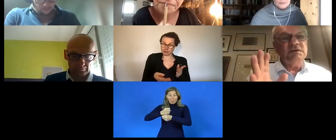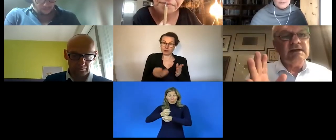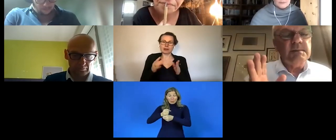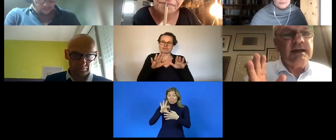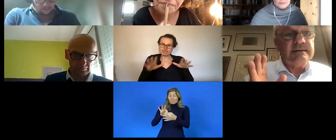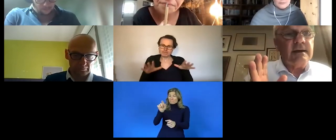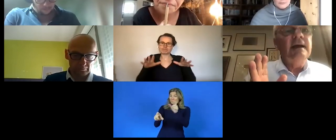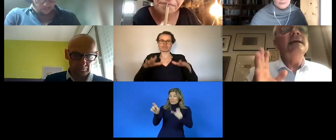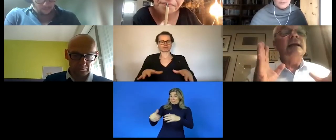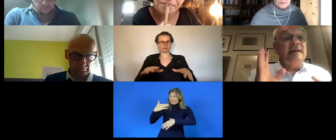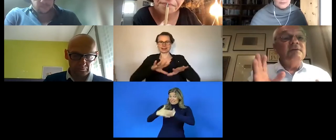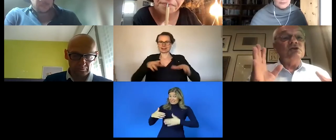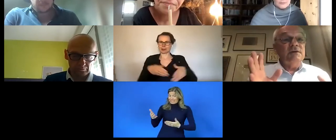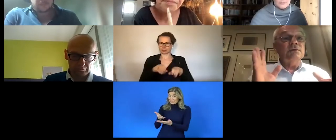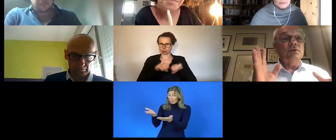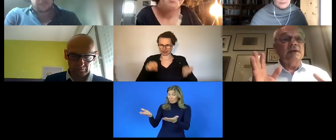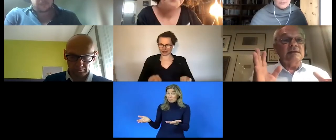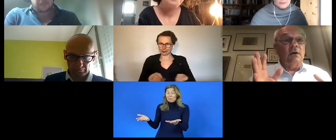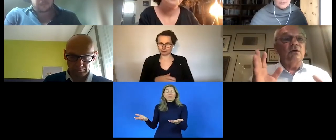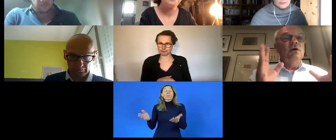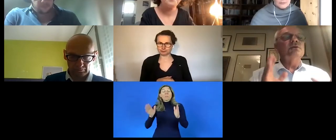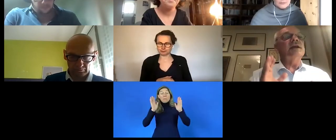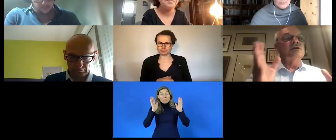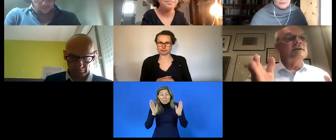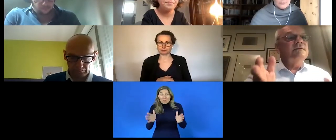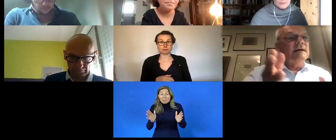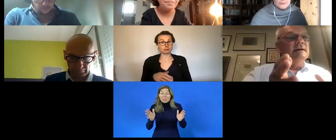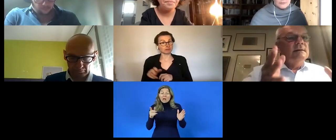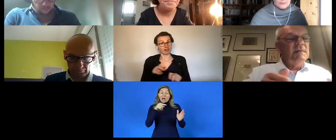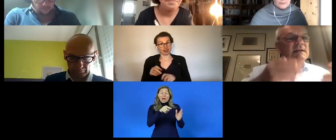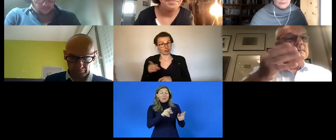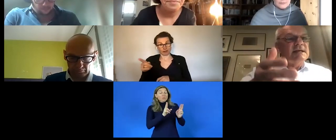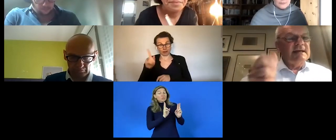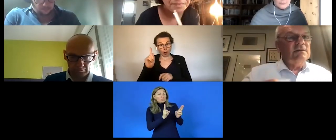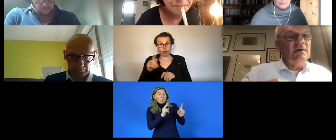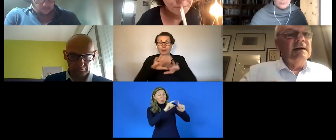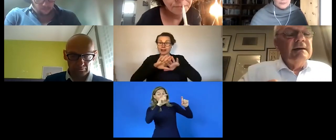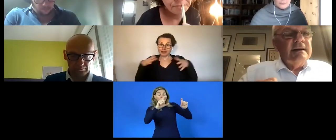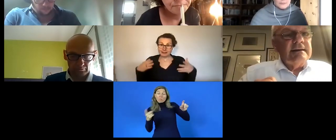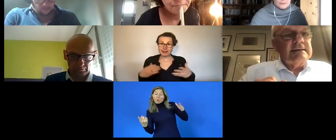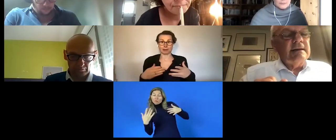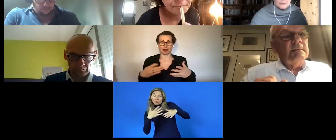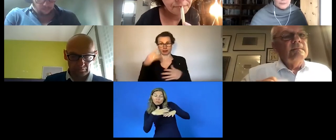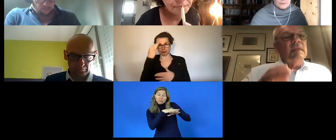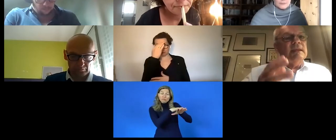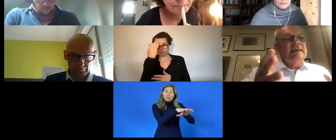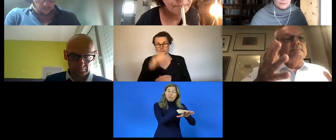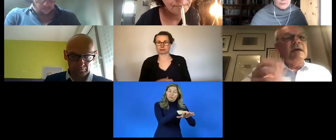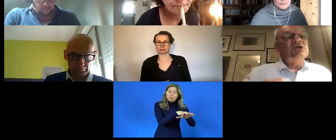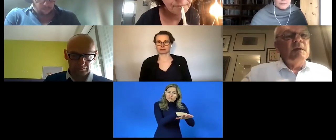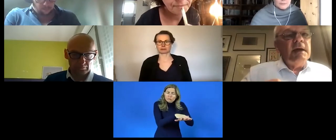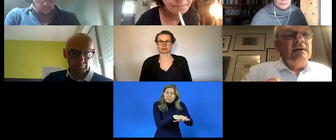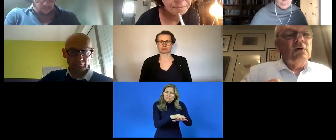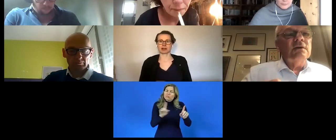be considering integrating them into a normal company we should think about the more